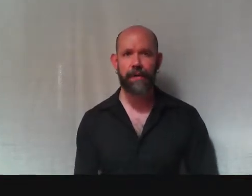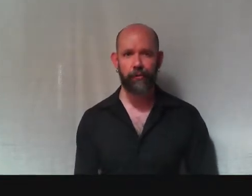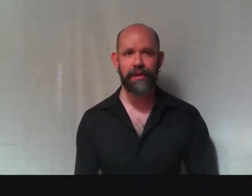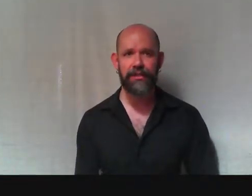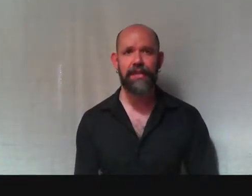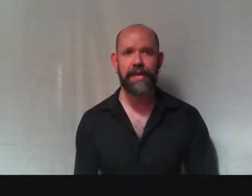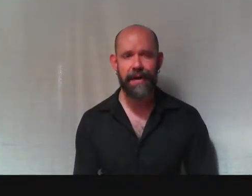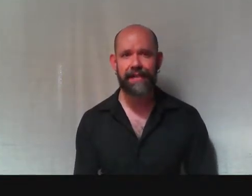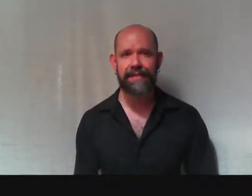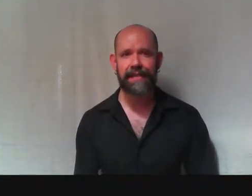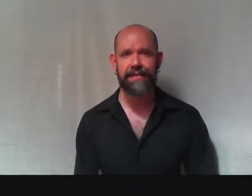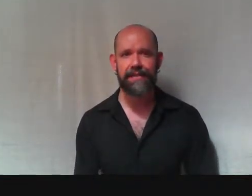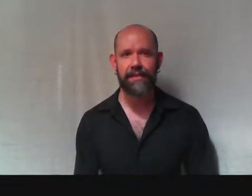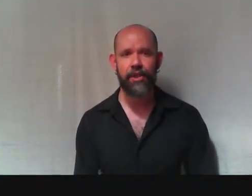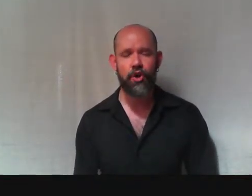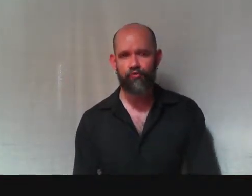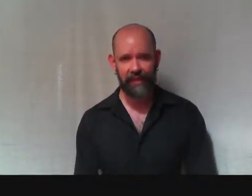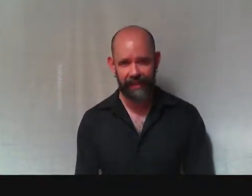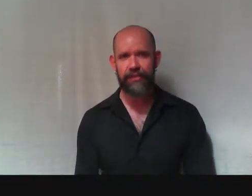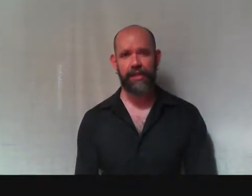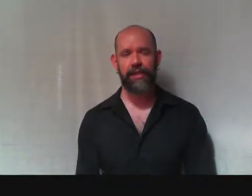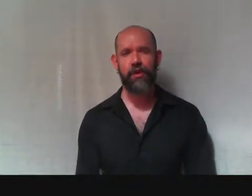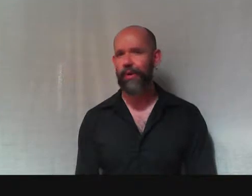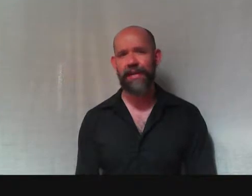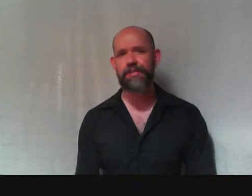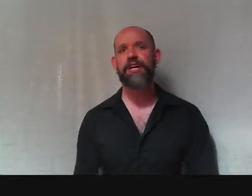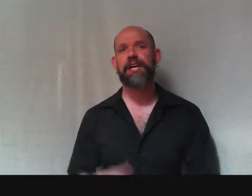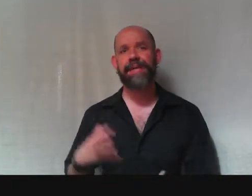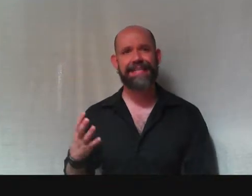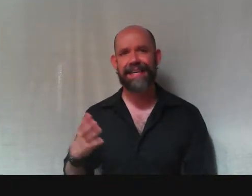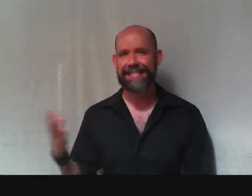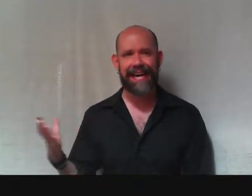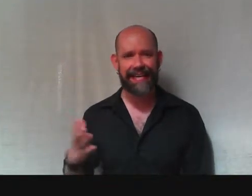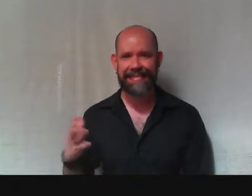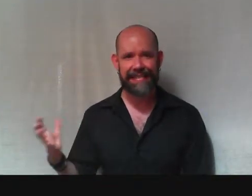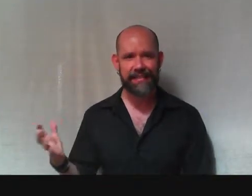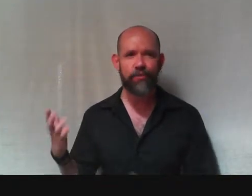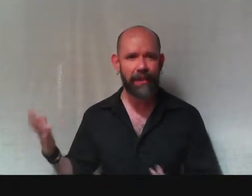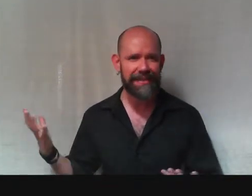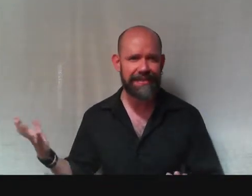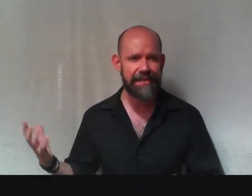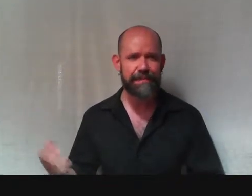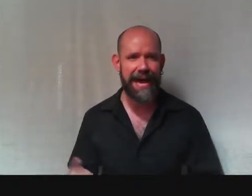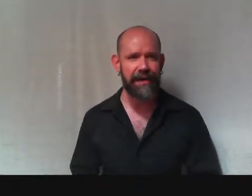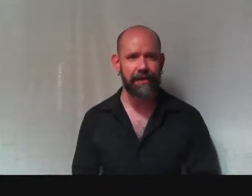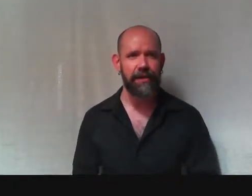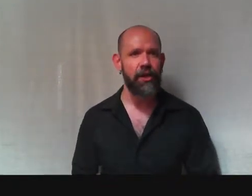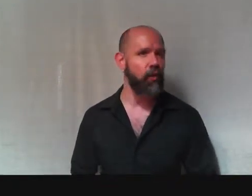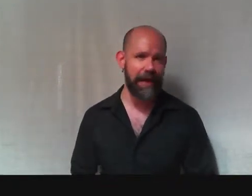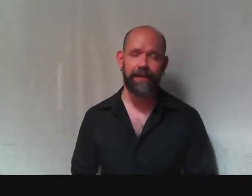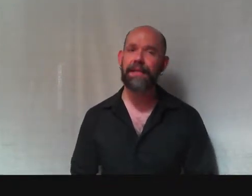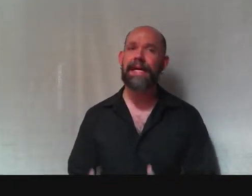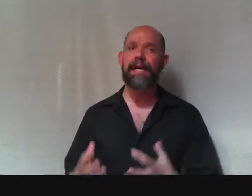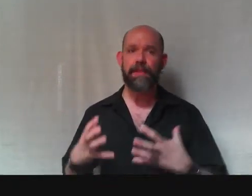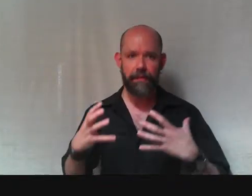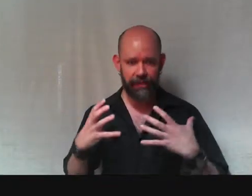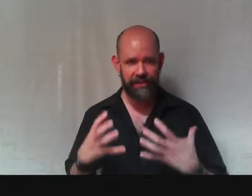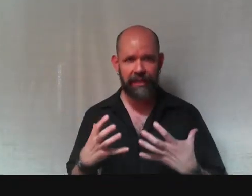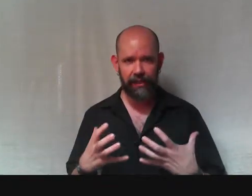about religion and politics. Religion. We're not just talking about does God exist? What does this matter? Well, the particular